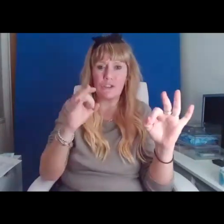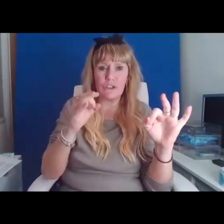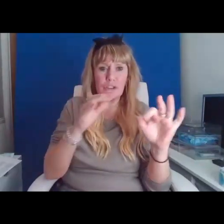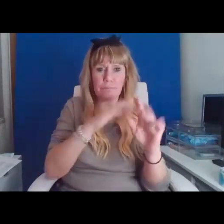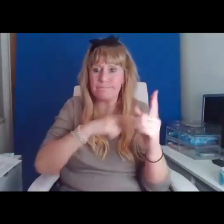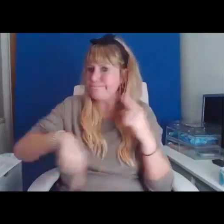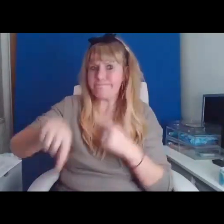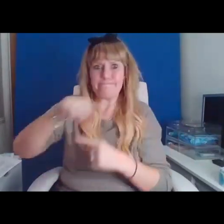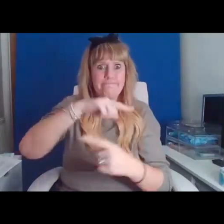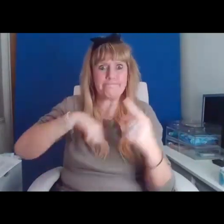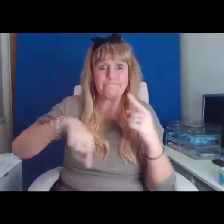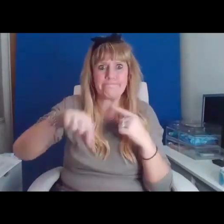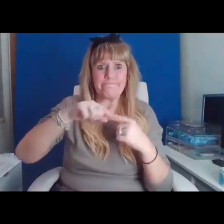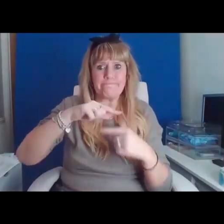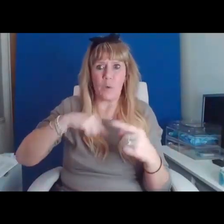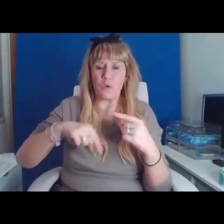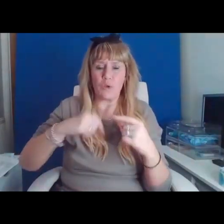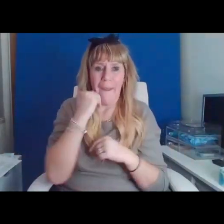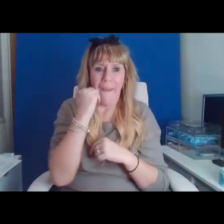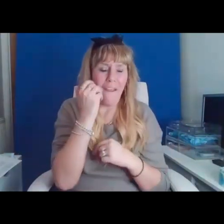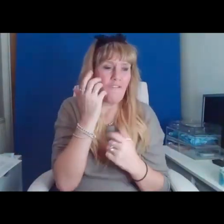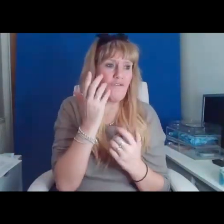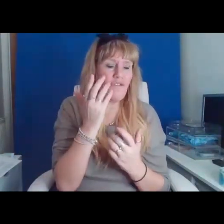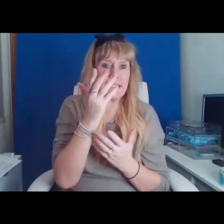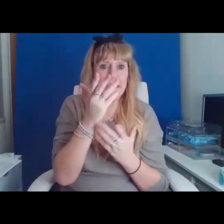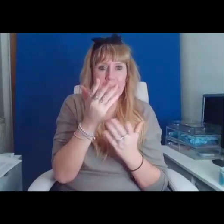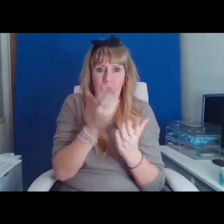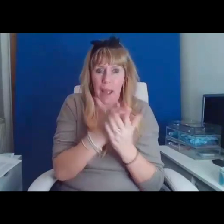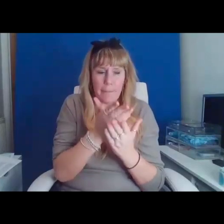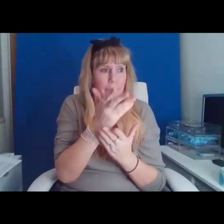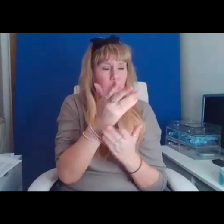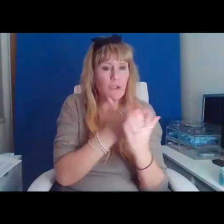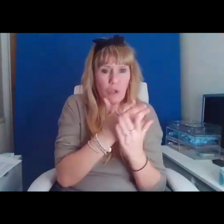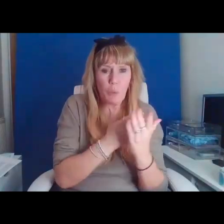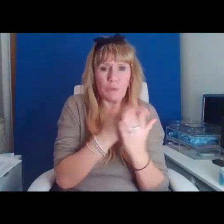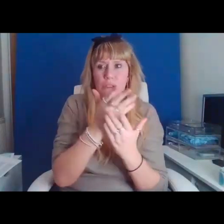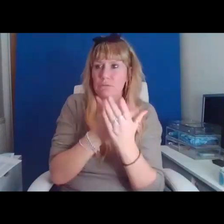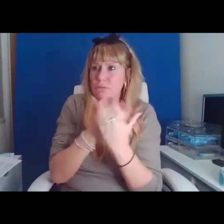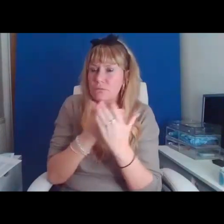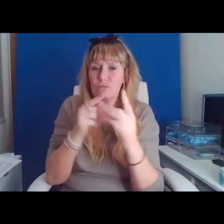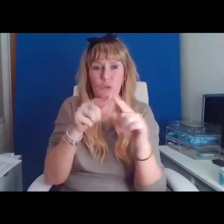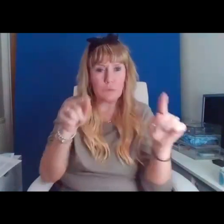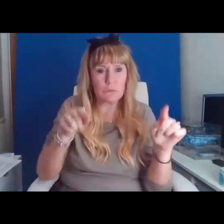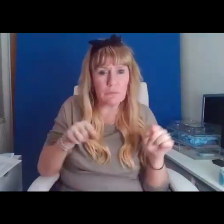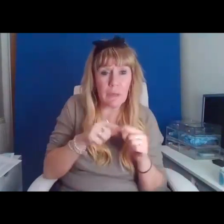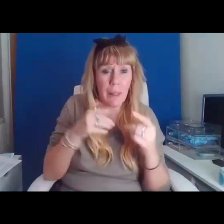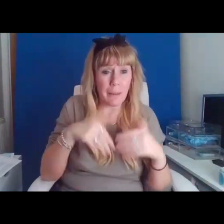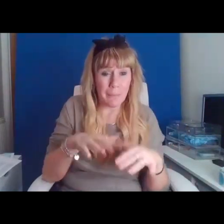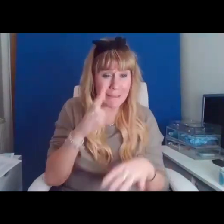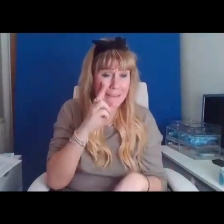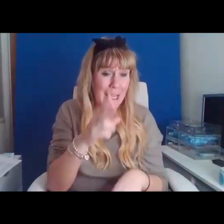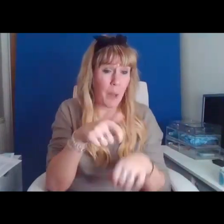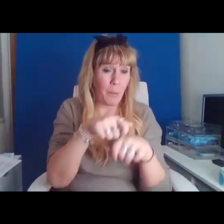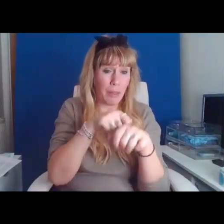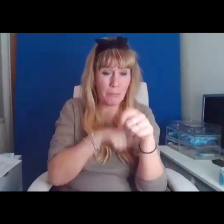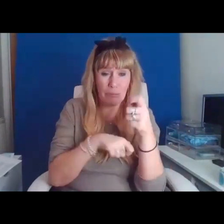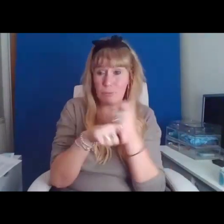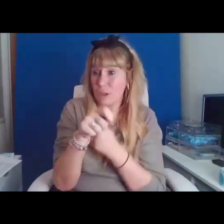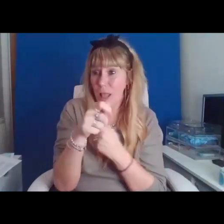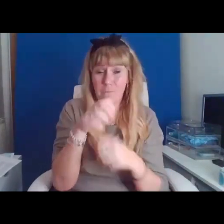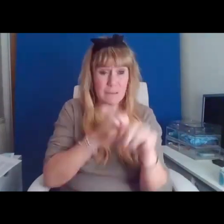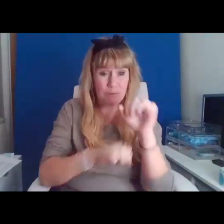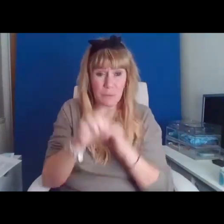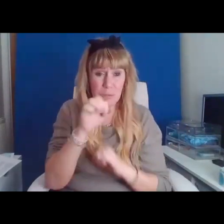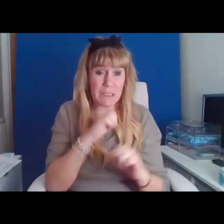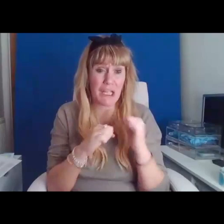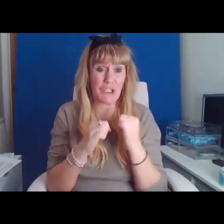into every consulting room you've ever seen, equipped with protective gloves, prescription pads, all the